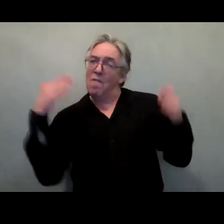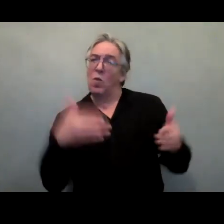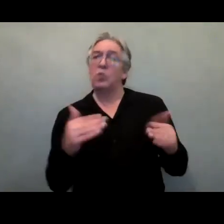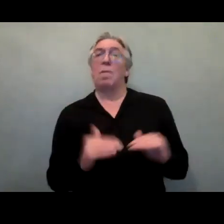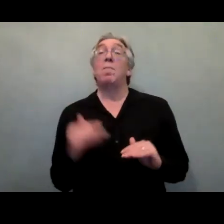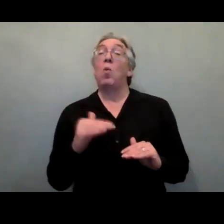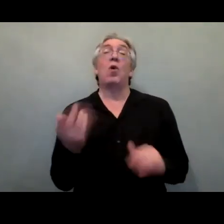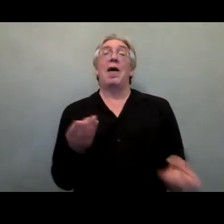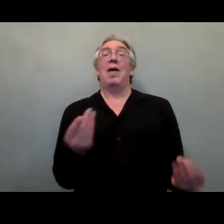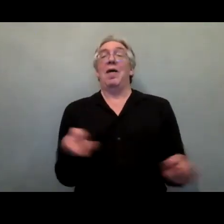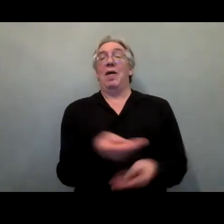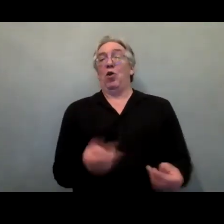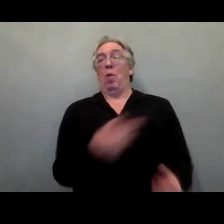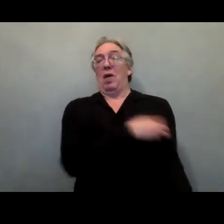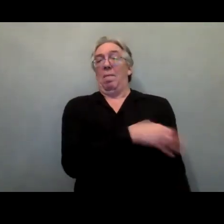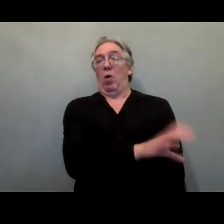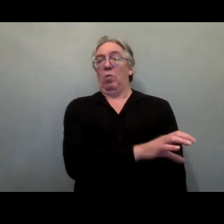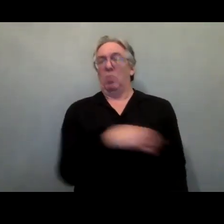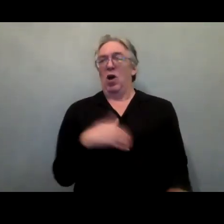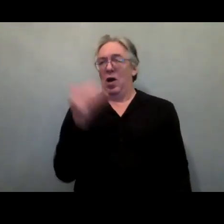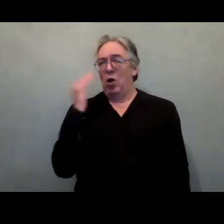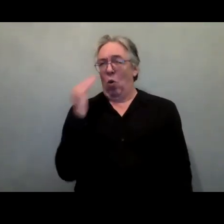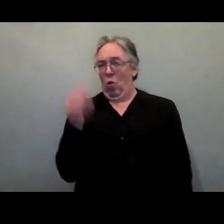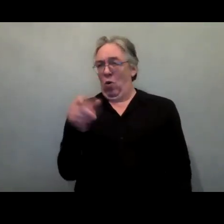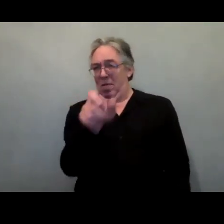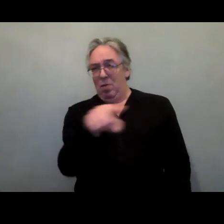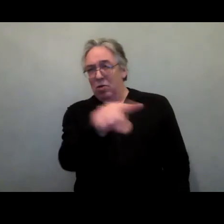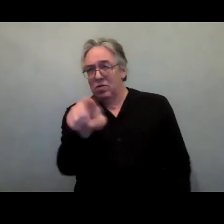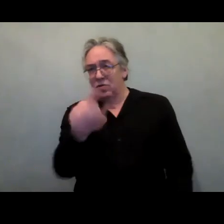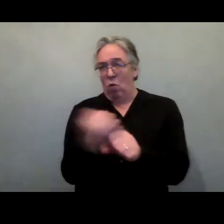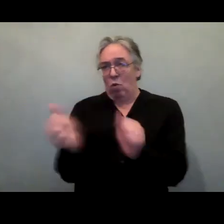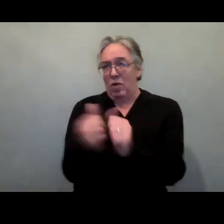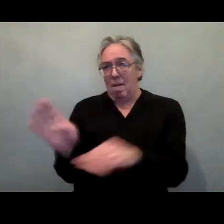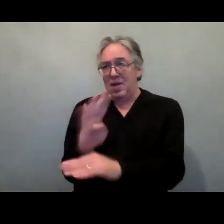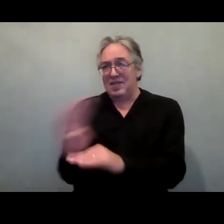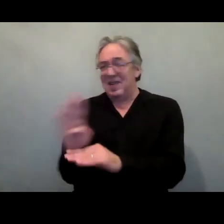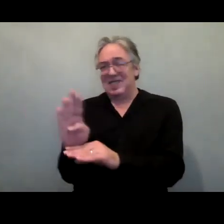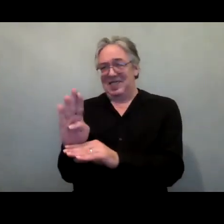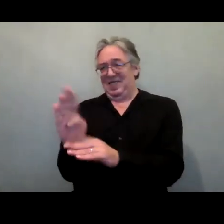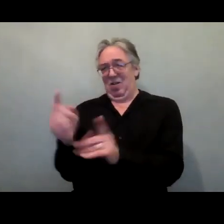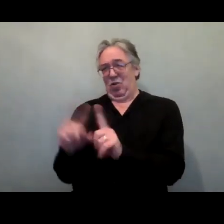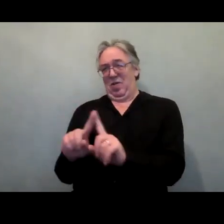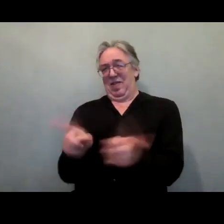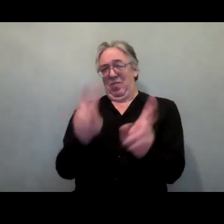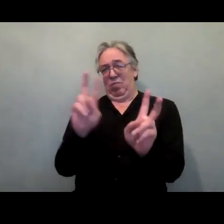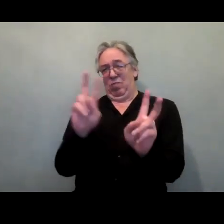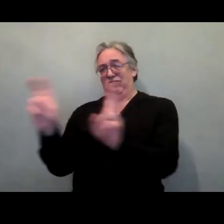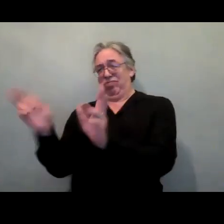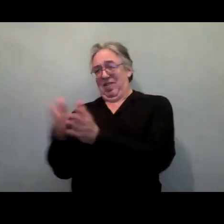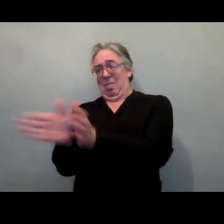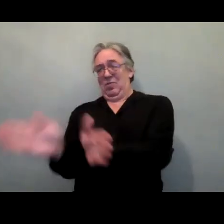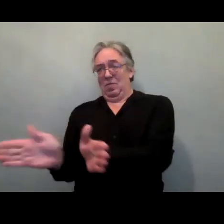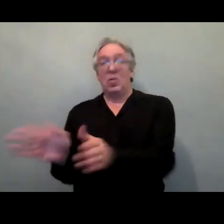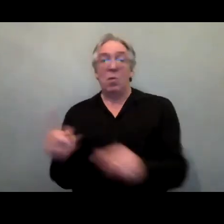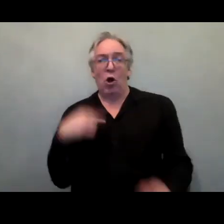issues, but I'm very conscious that members are working with business across a very wide range of their organizational objectives. So thinking